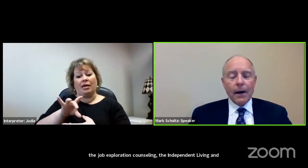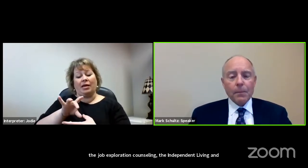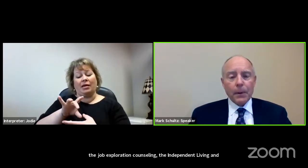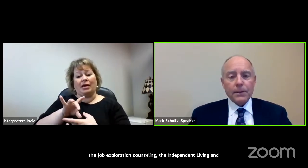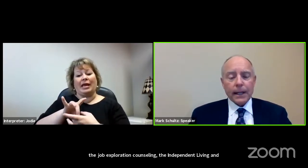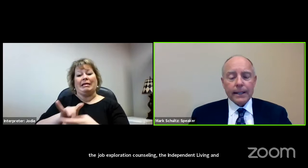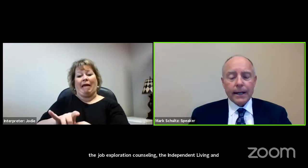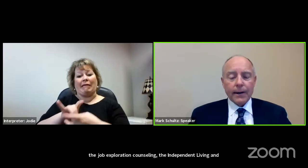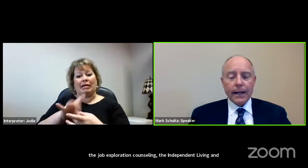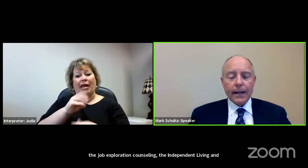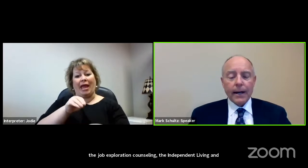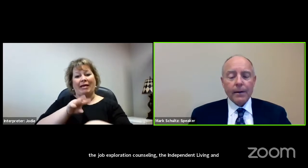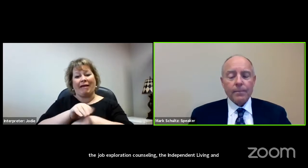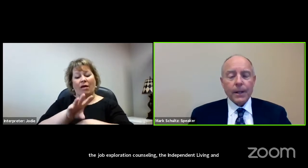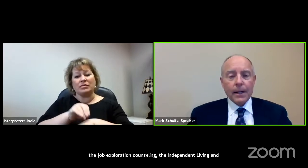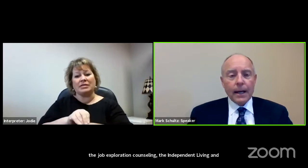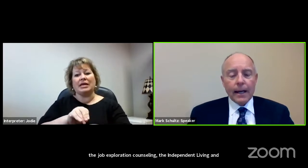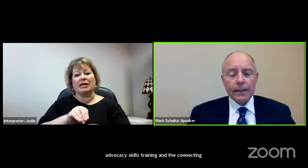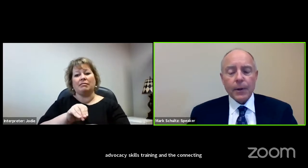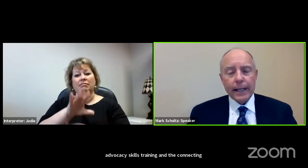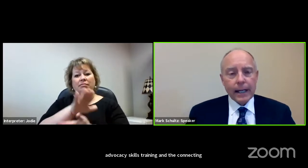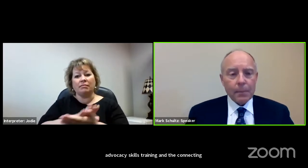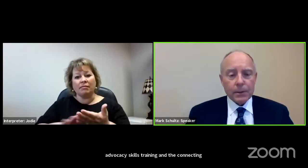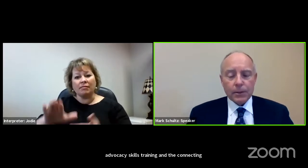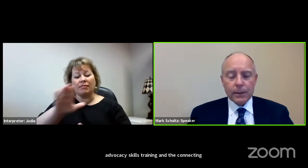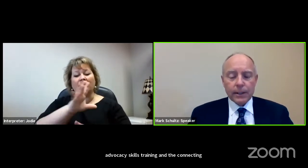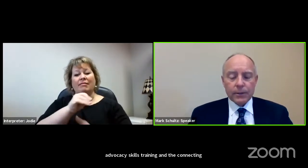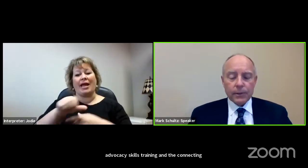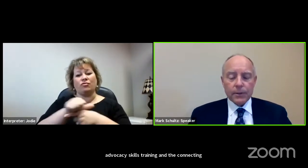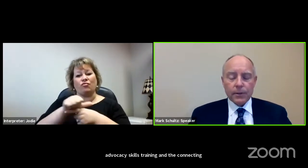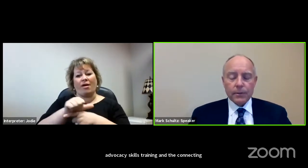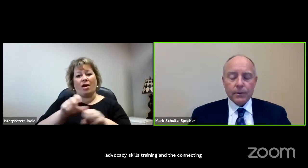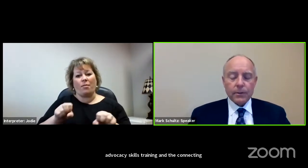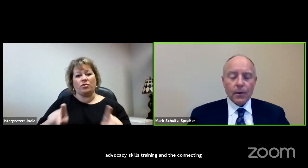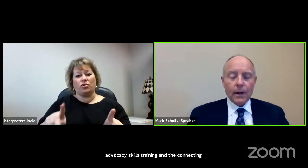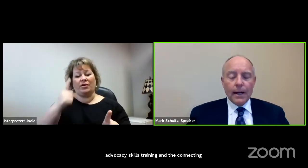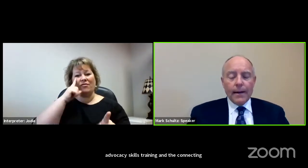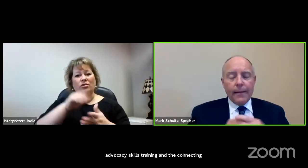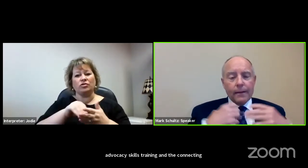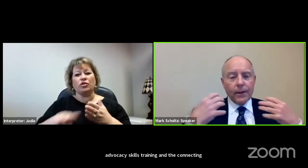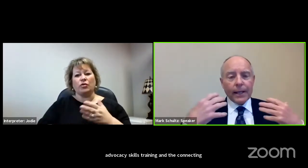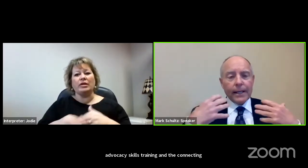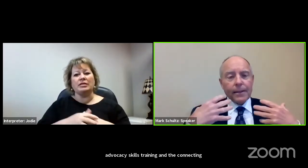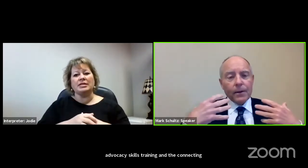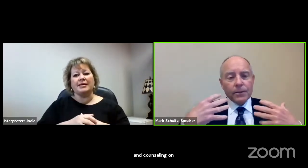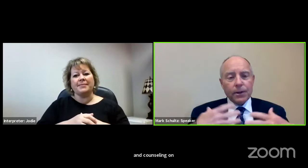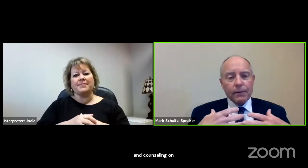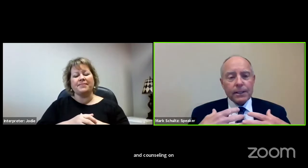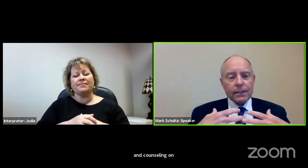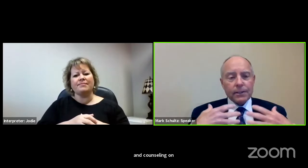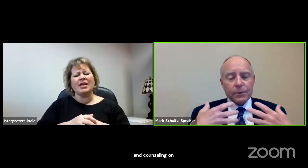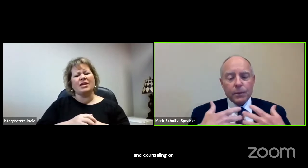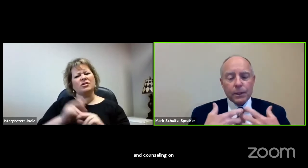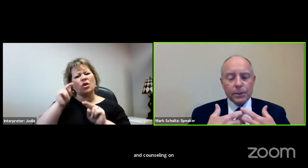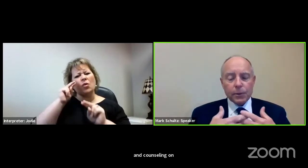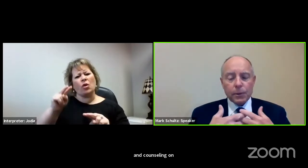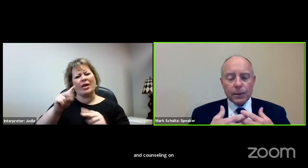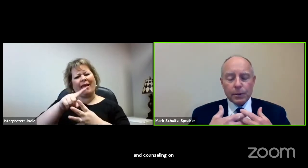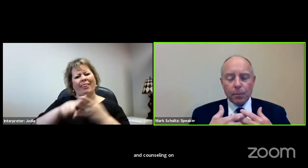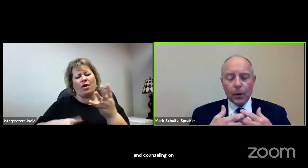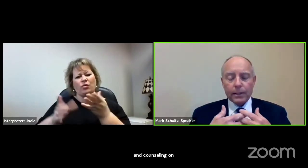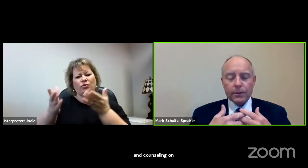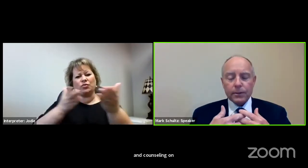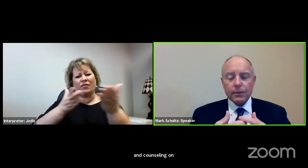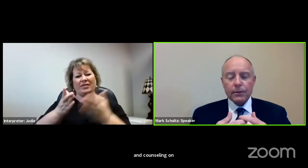on post-secondary and training opportunities for students. So looking at those services and really